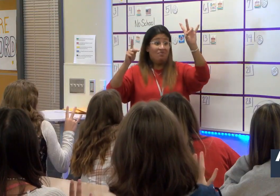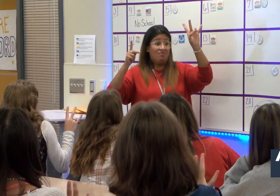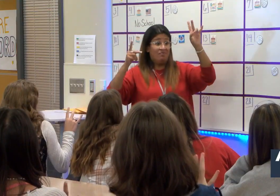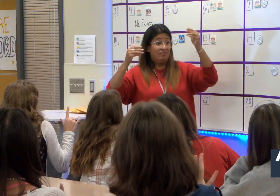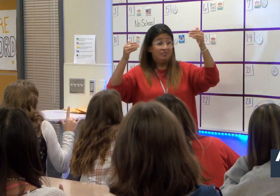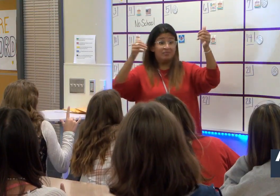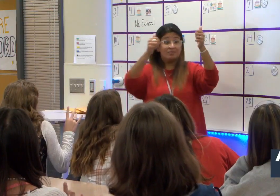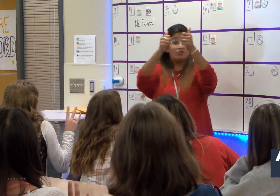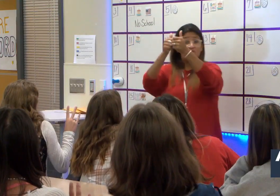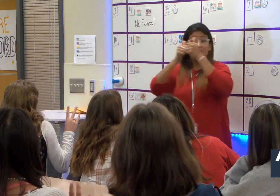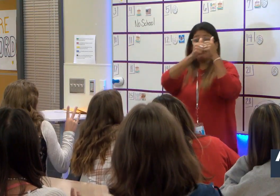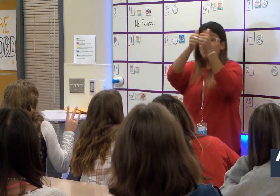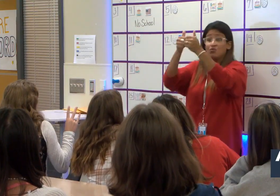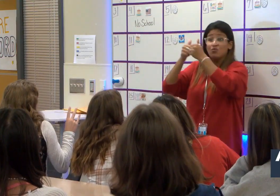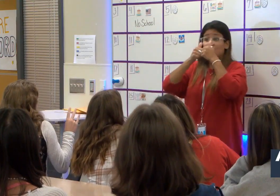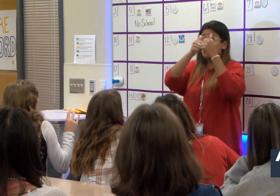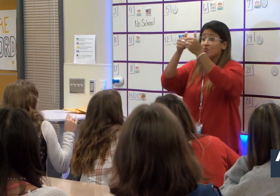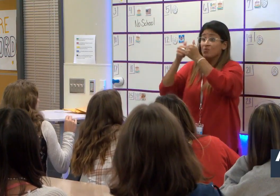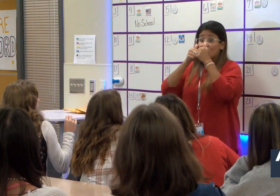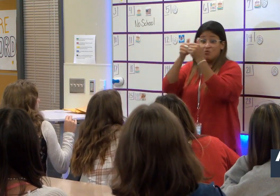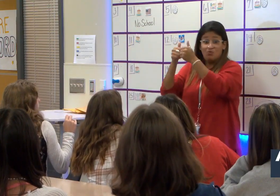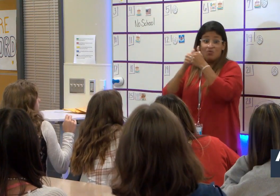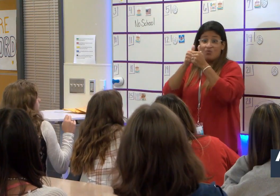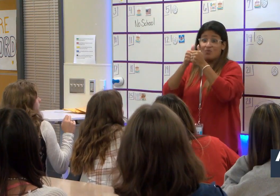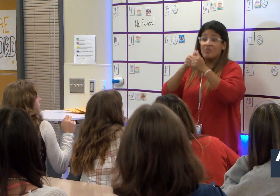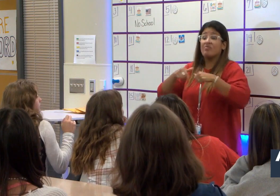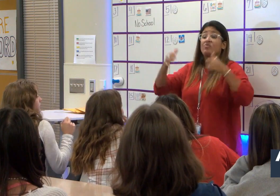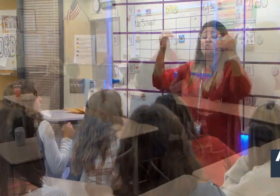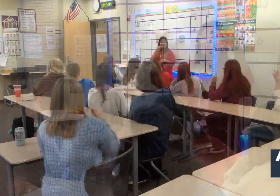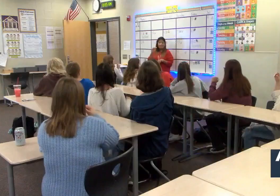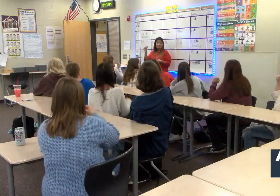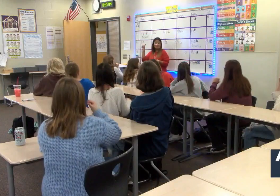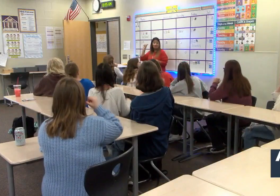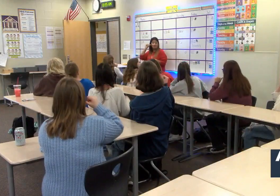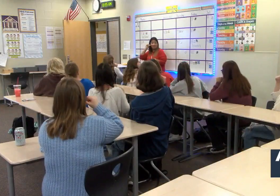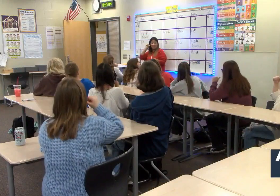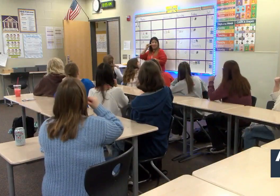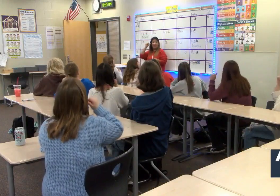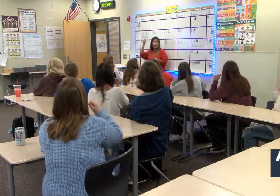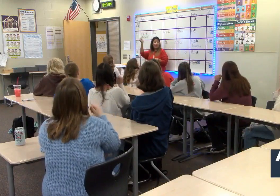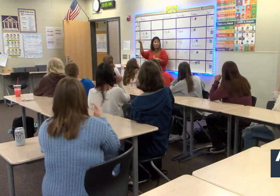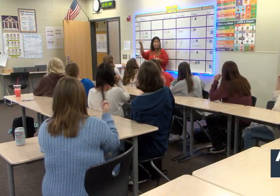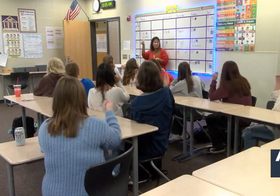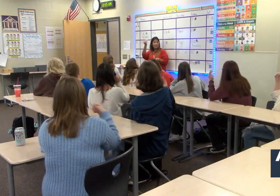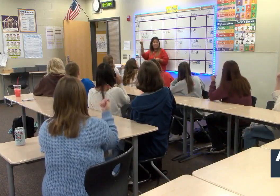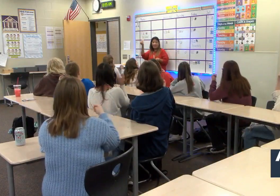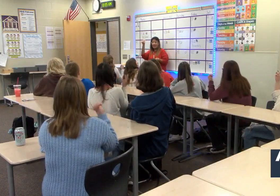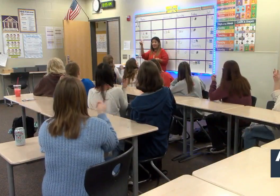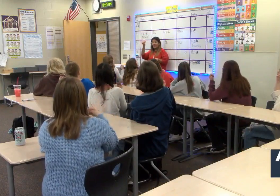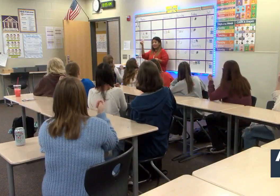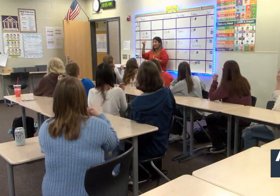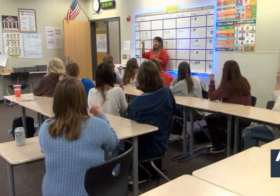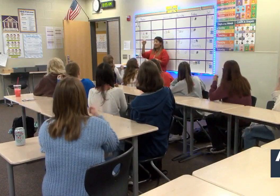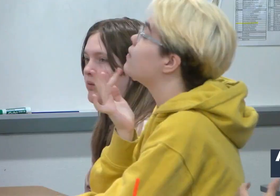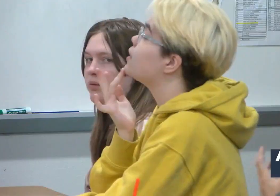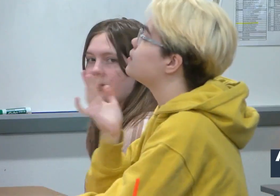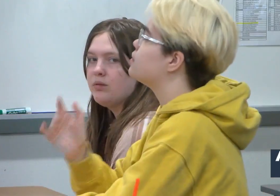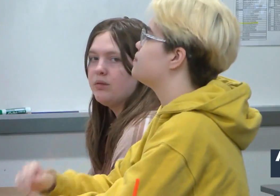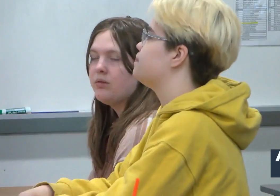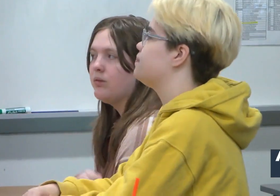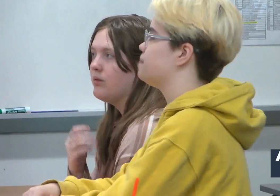be strange to walk into a classroom and this is what you see and this is what you hear. Nothing. A silent classroom